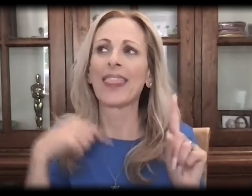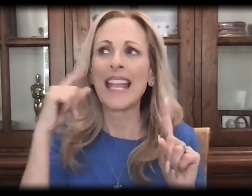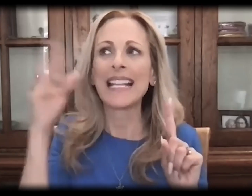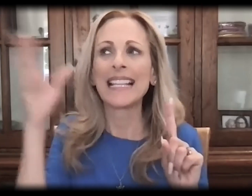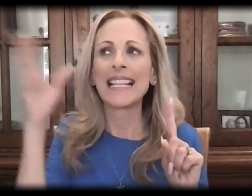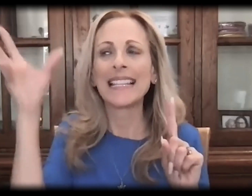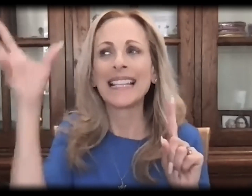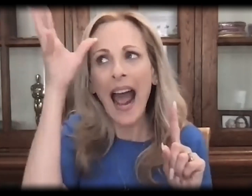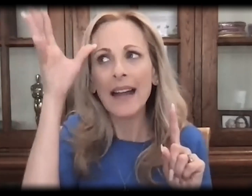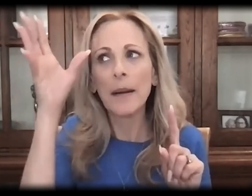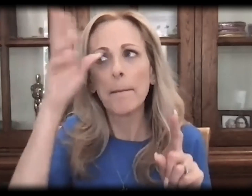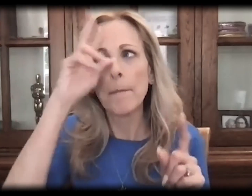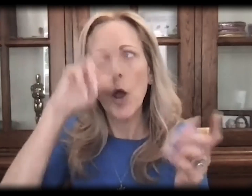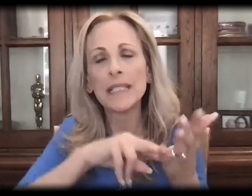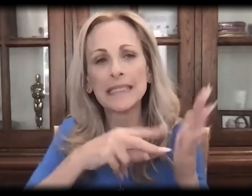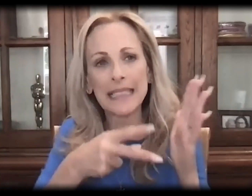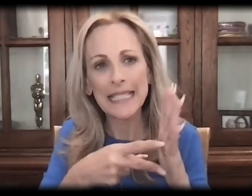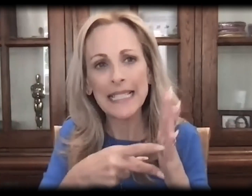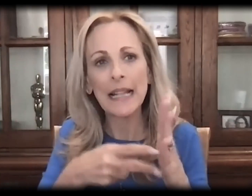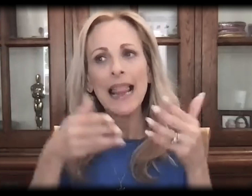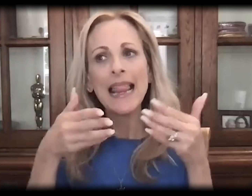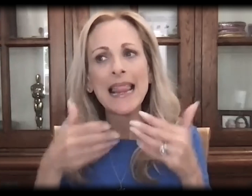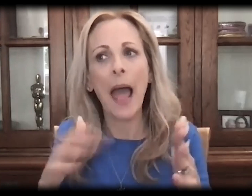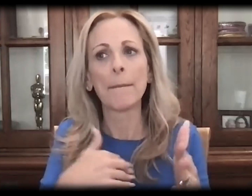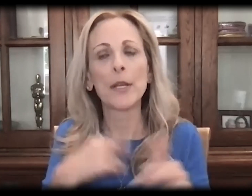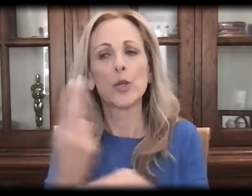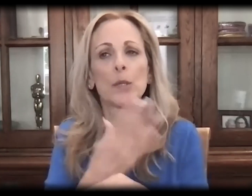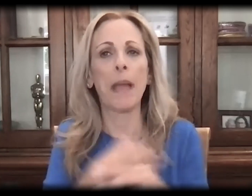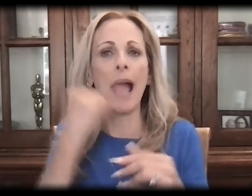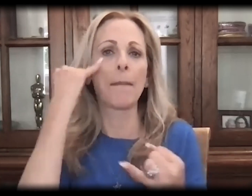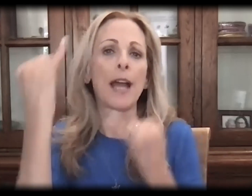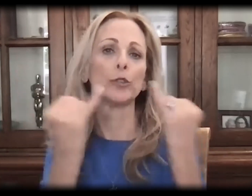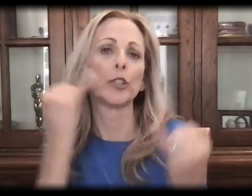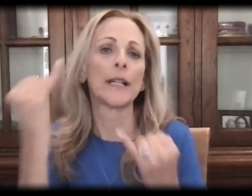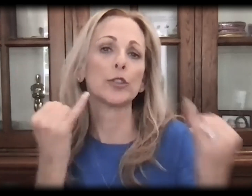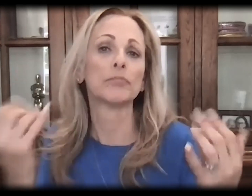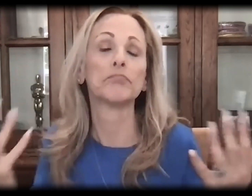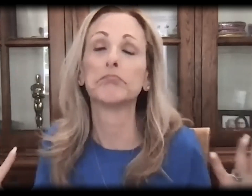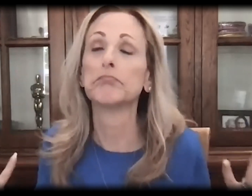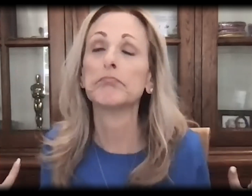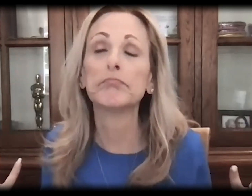I think Dad purposely let me use my imagination